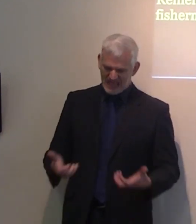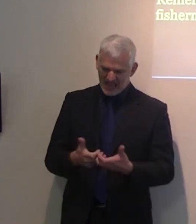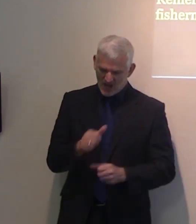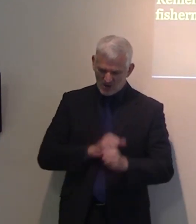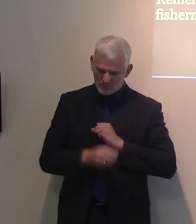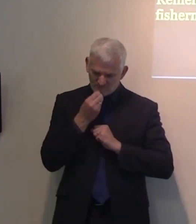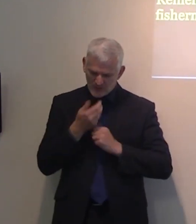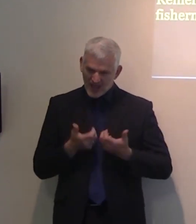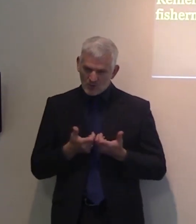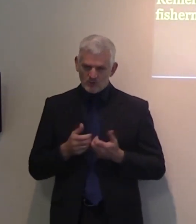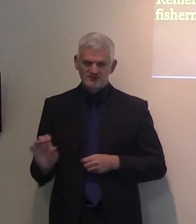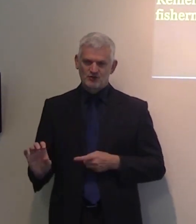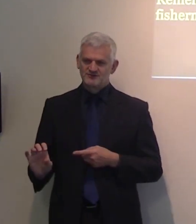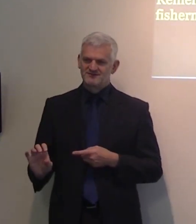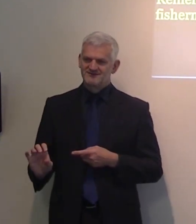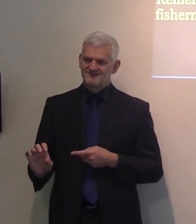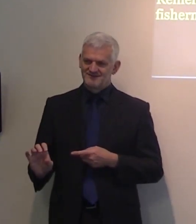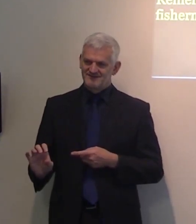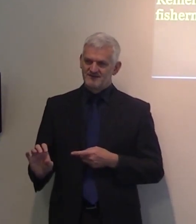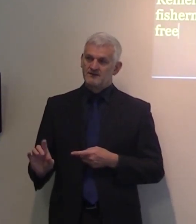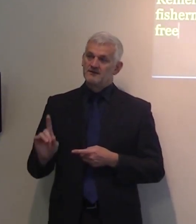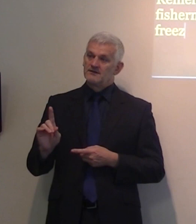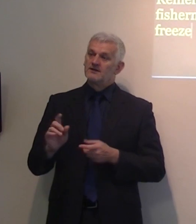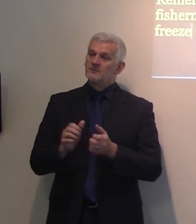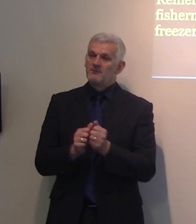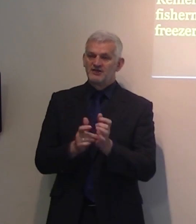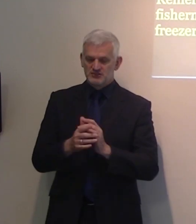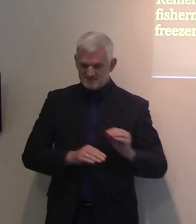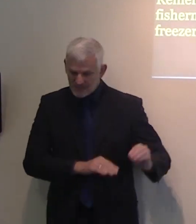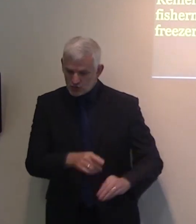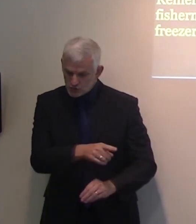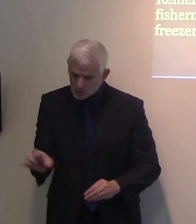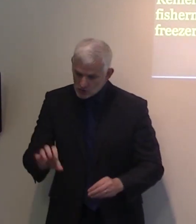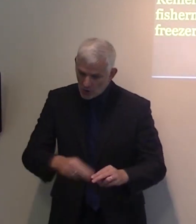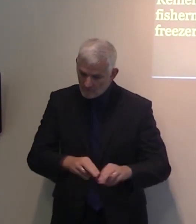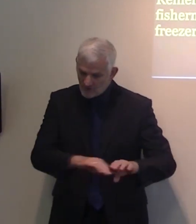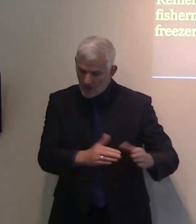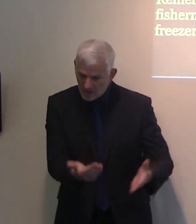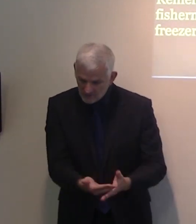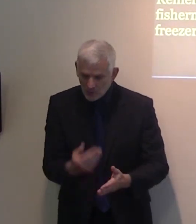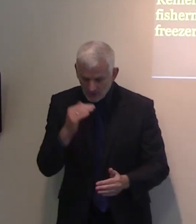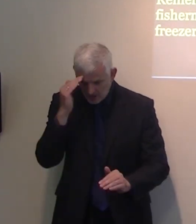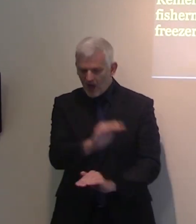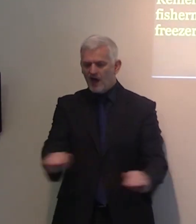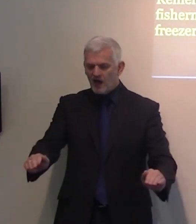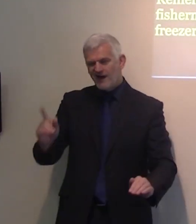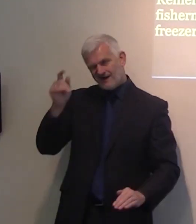are the salt of the earth, it was said in a particular context. So meat and